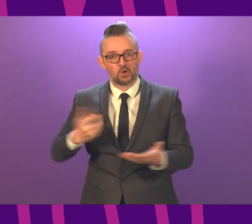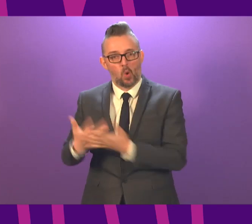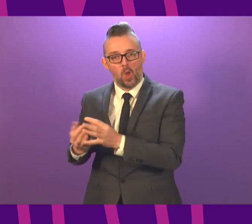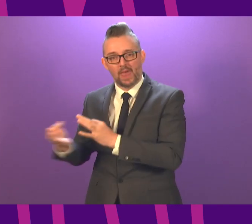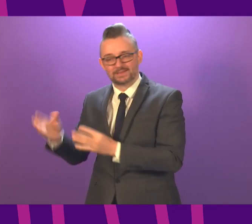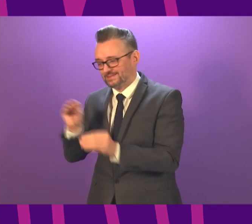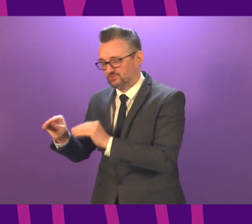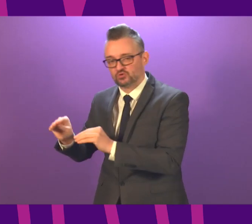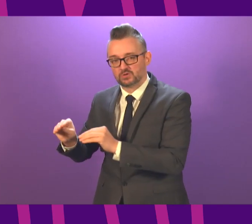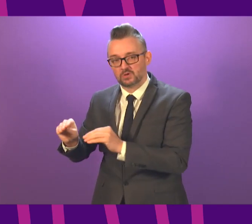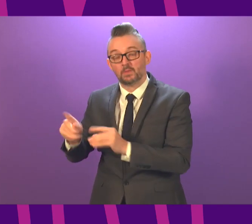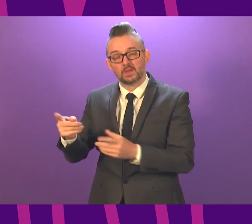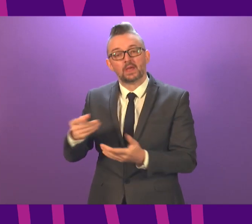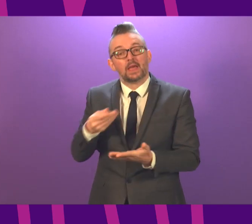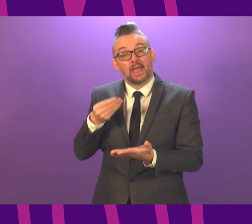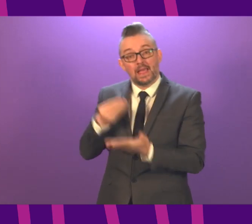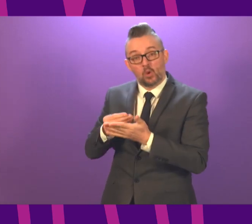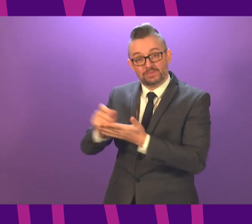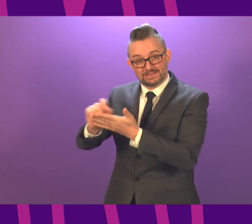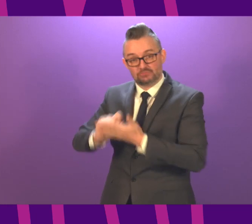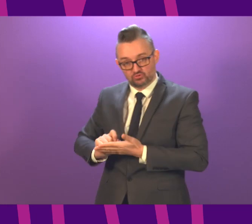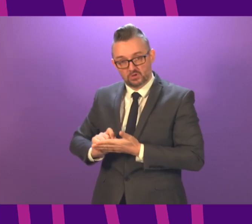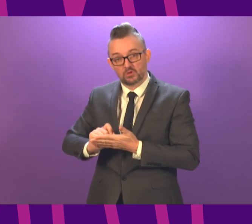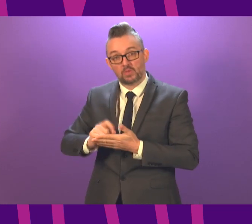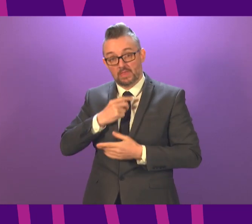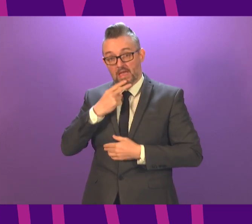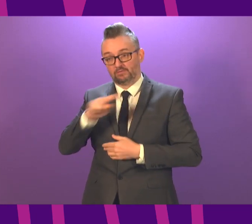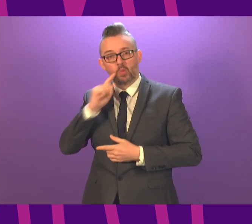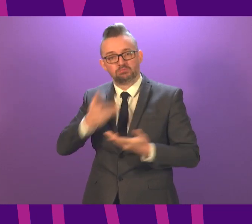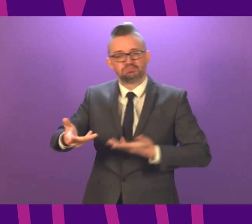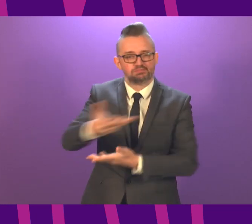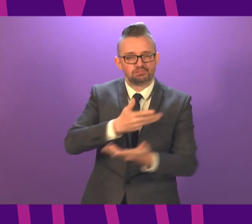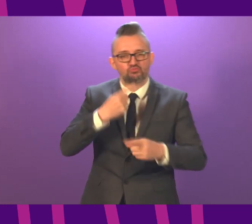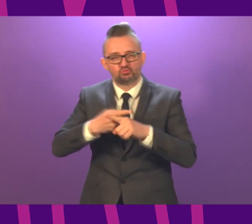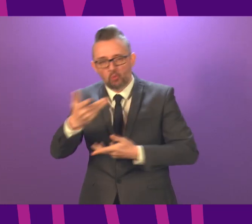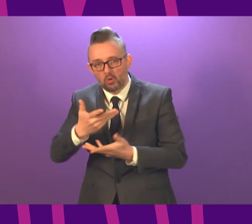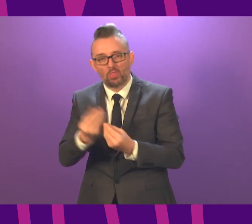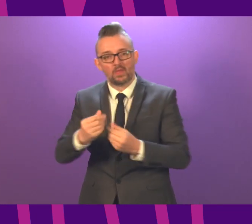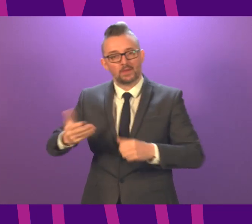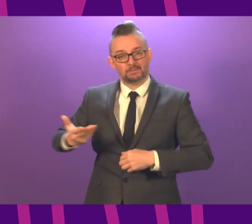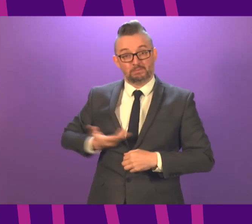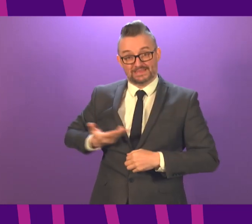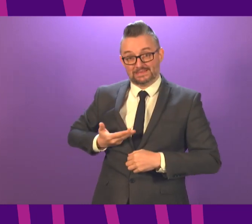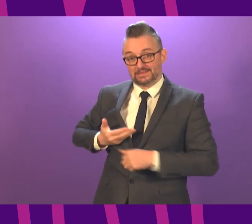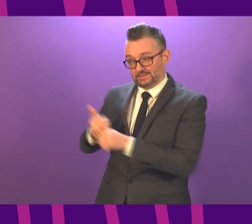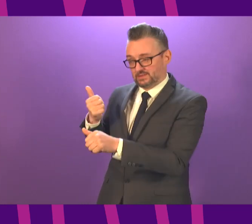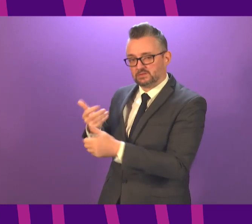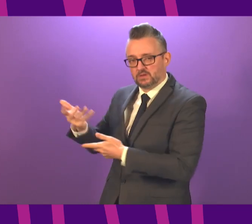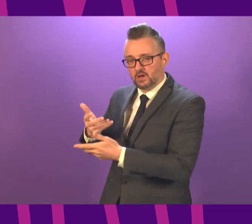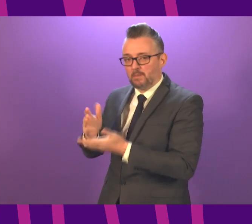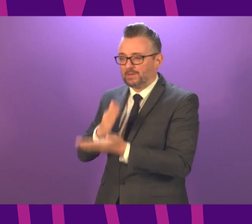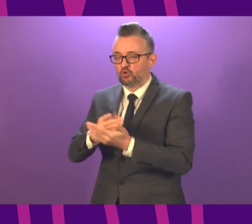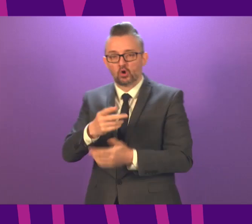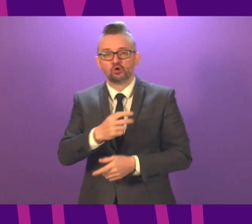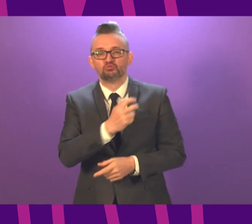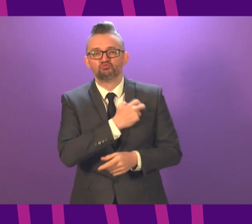at home. The Economy Secretary will be having discussions as early as this afternoon with business organisations. We will be discussing with trade unions to make sure that